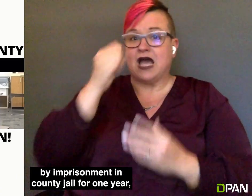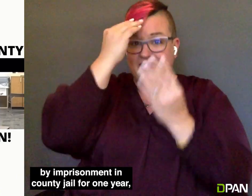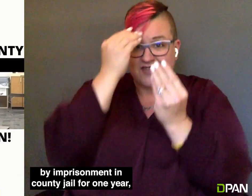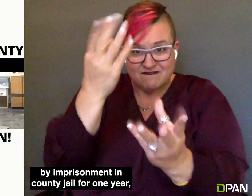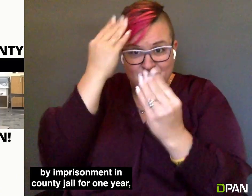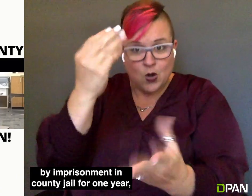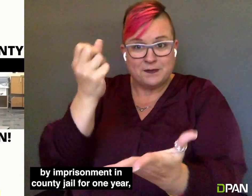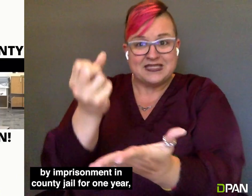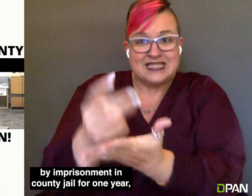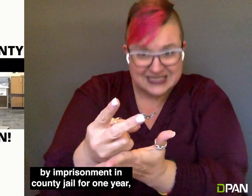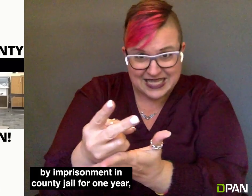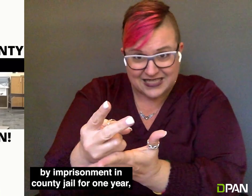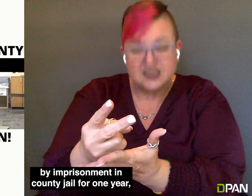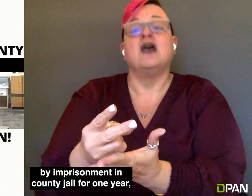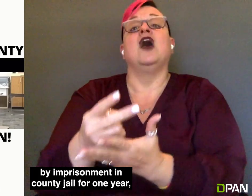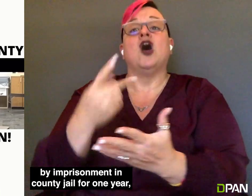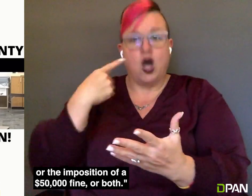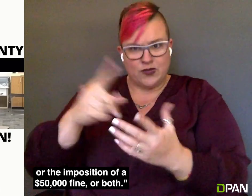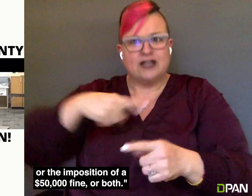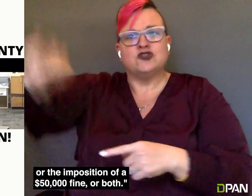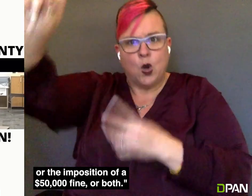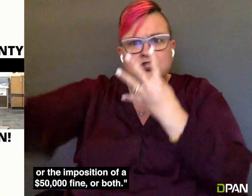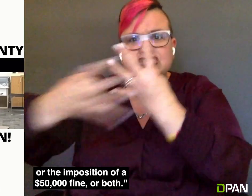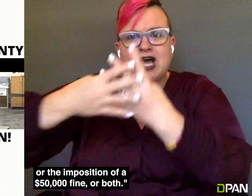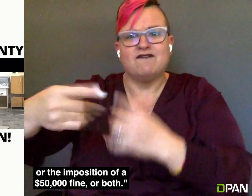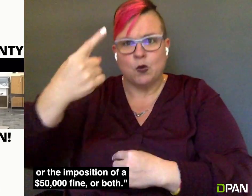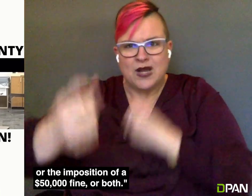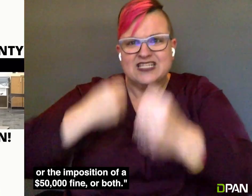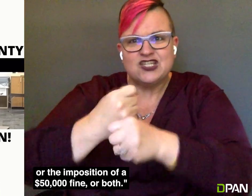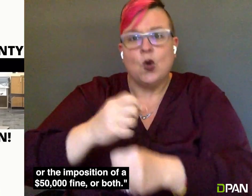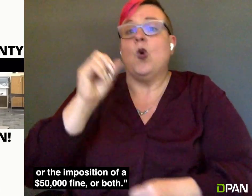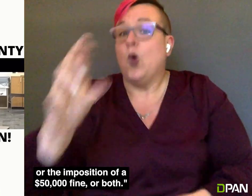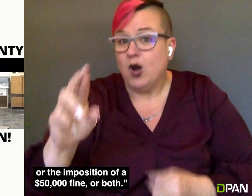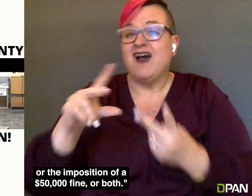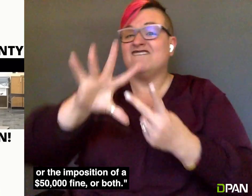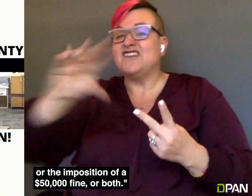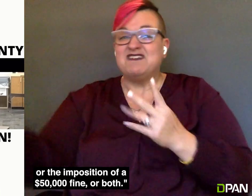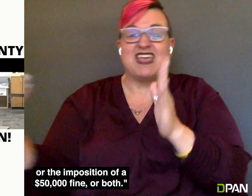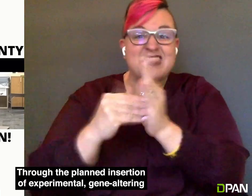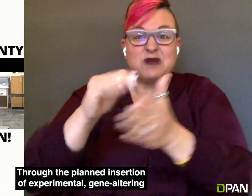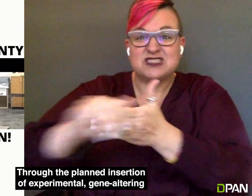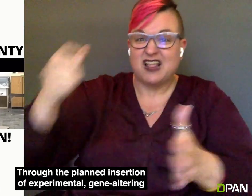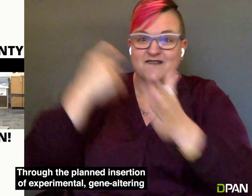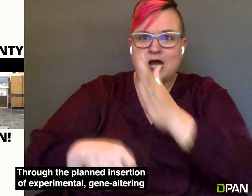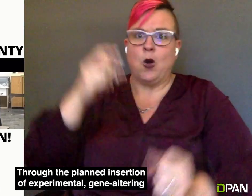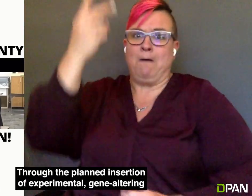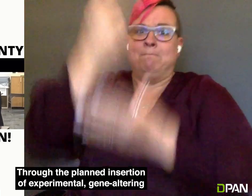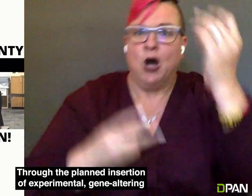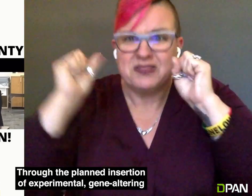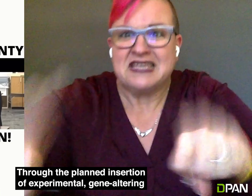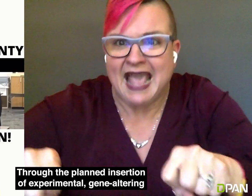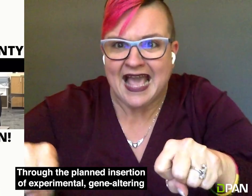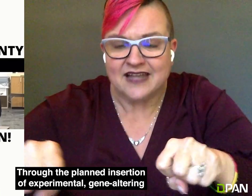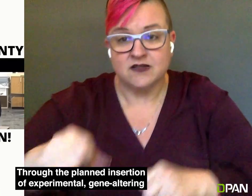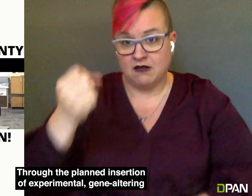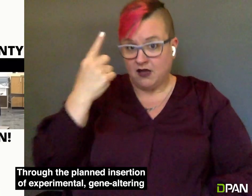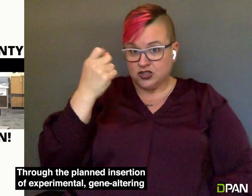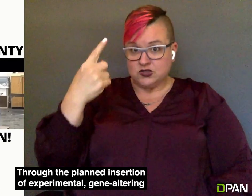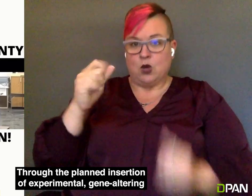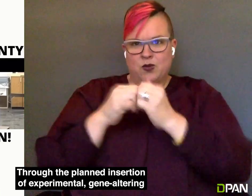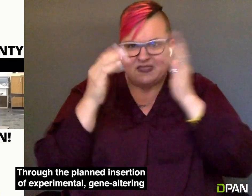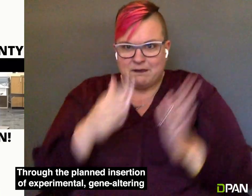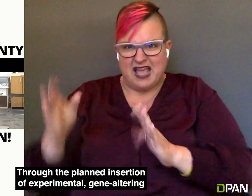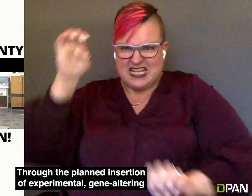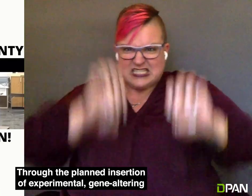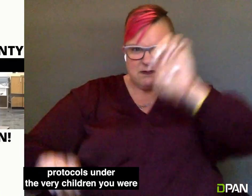consent by imprisonment in county jail for one year, or the imposition of a $50,000 fine, or both. Through the planned insertion of